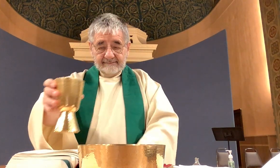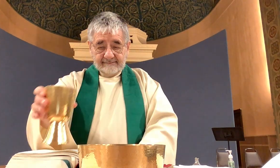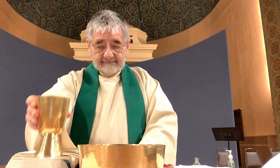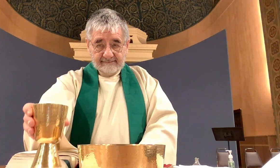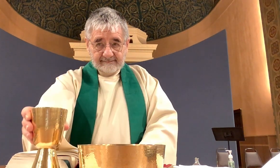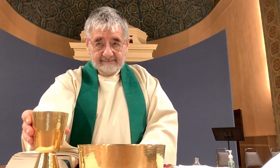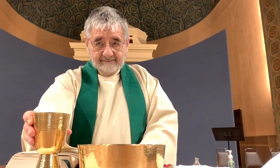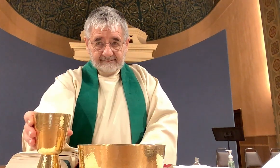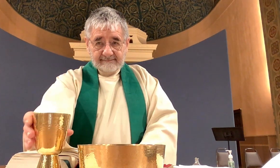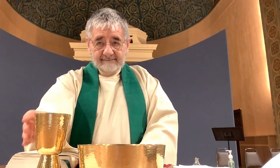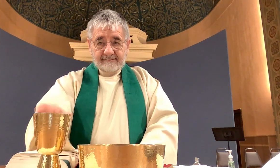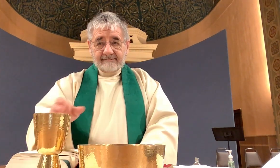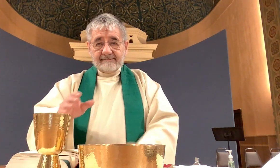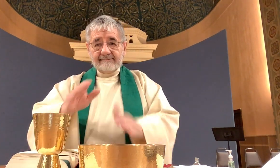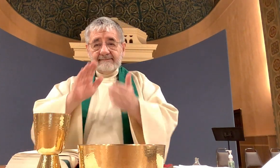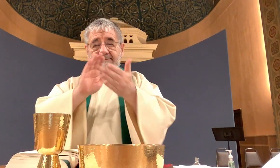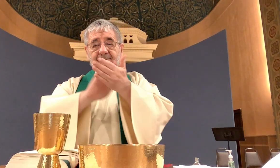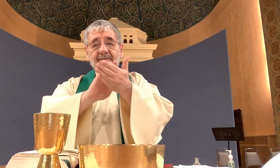blessed be God forever